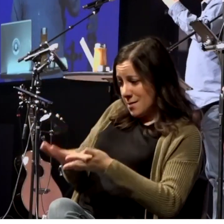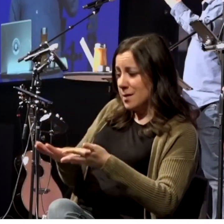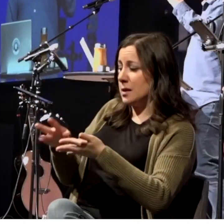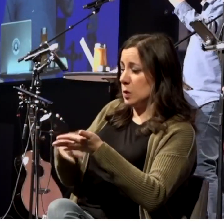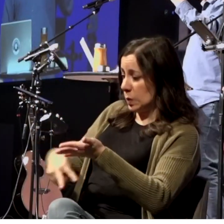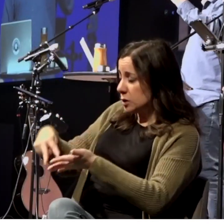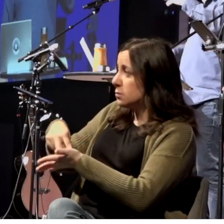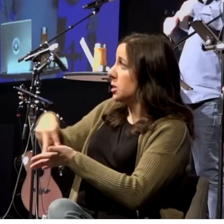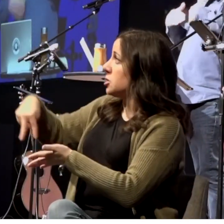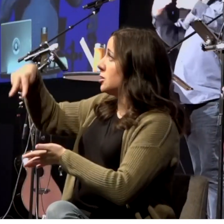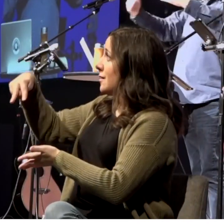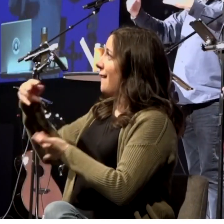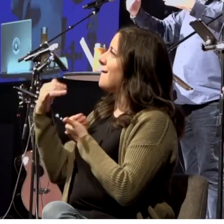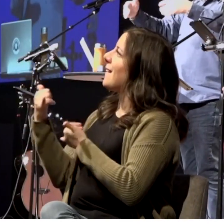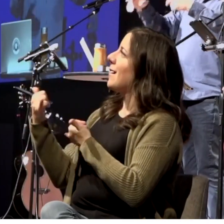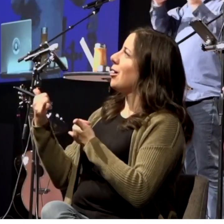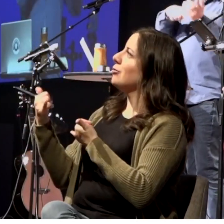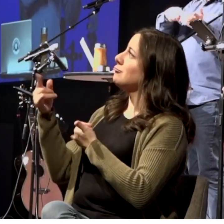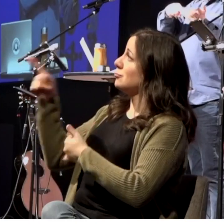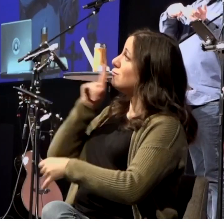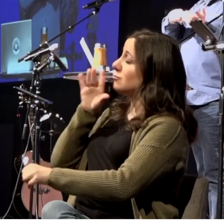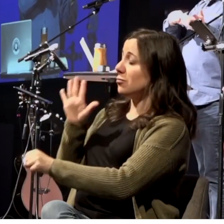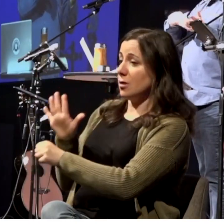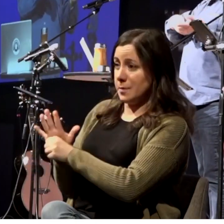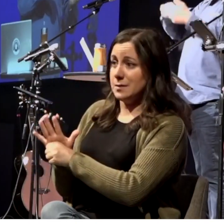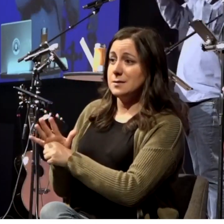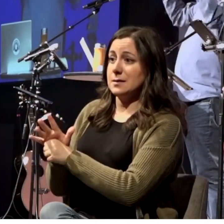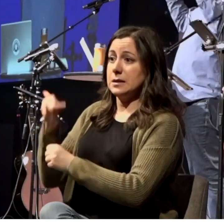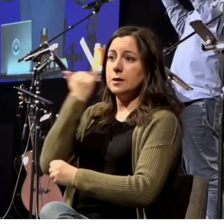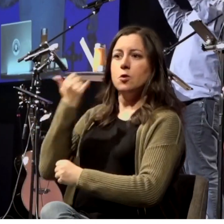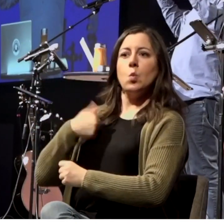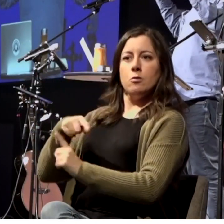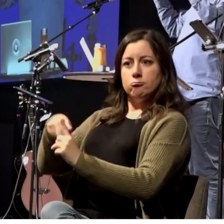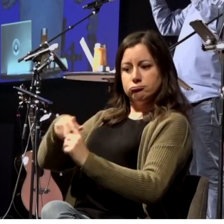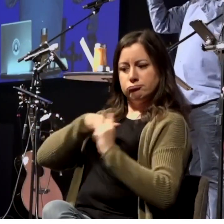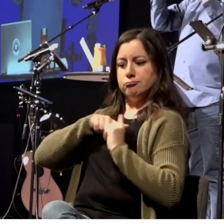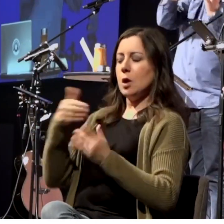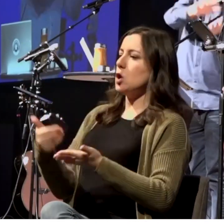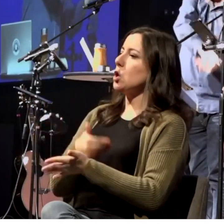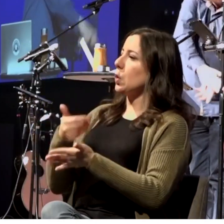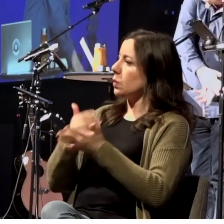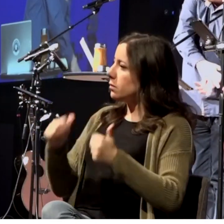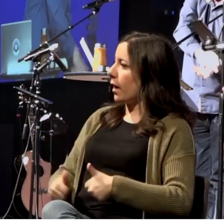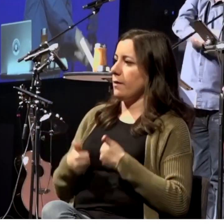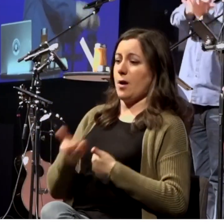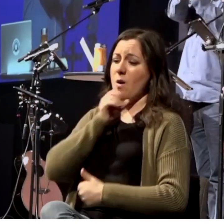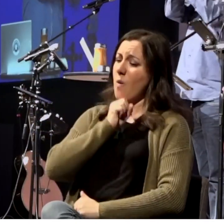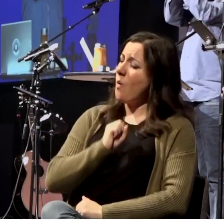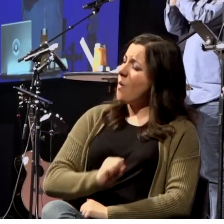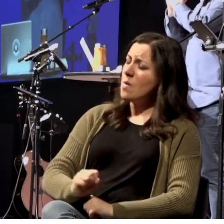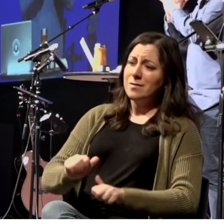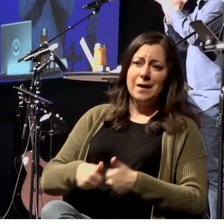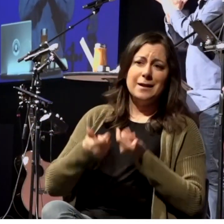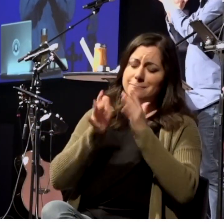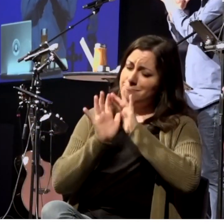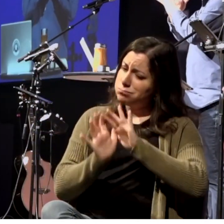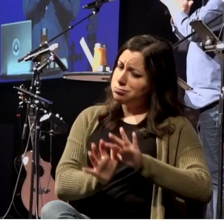to newness of life and his promise that if anyone's in Christ he's a new creation. Old things pass away and behold all things become new.